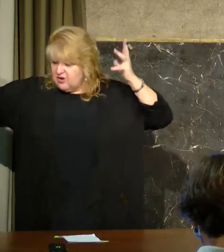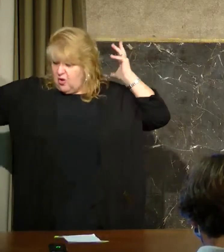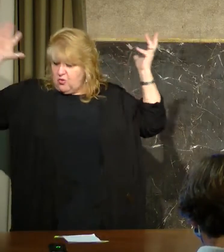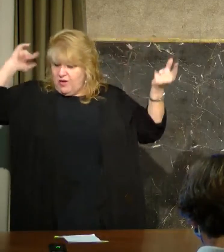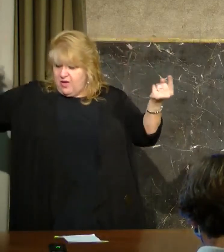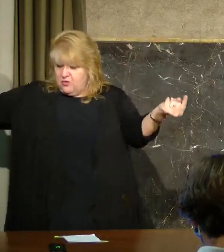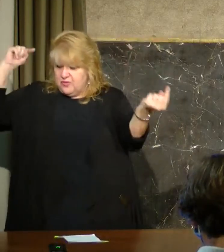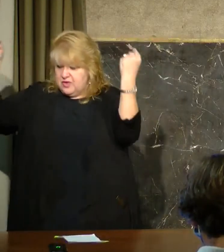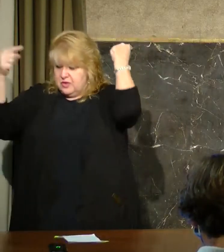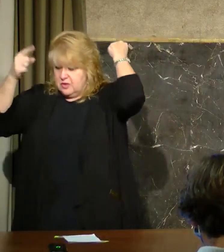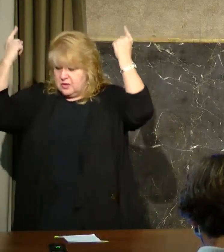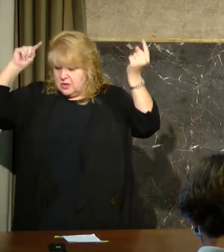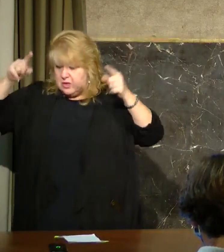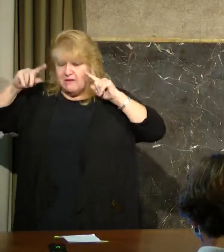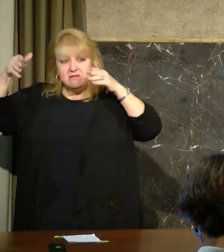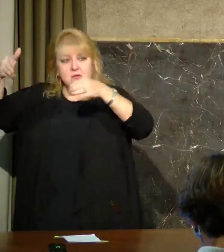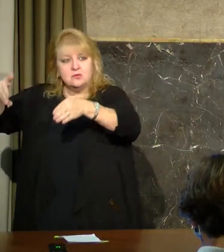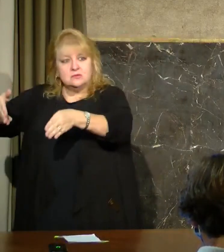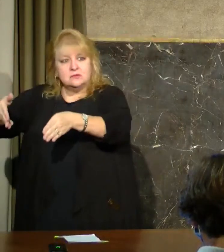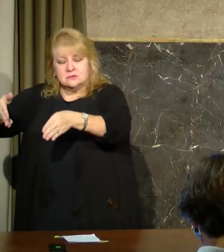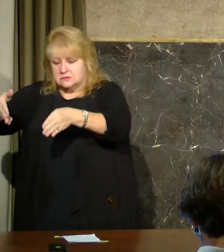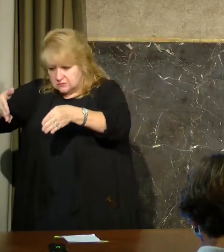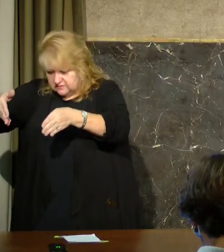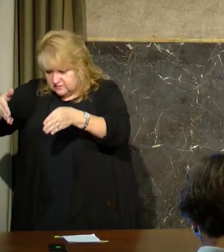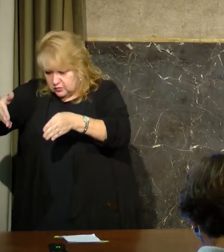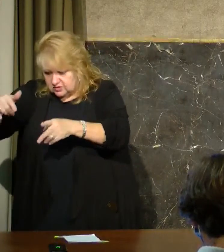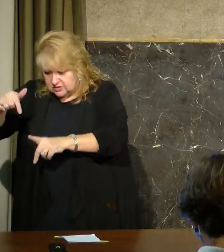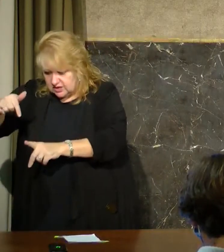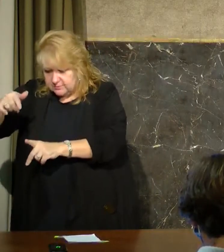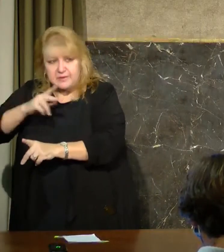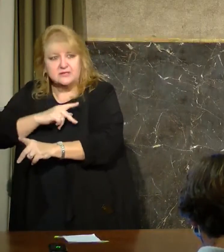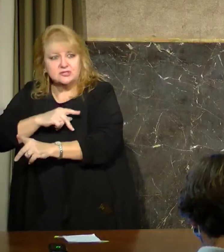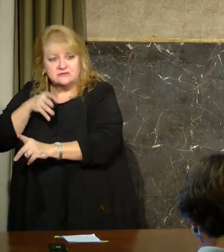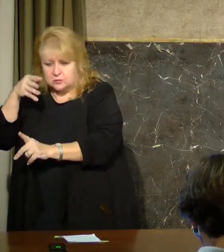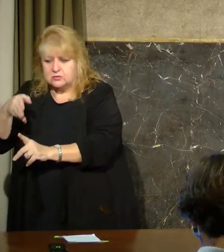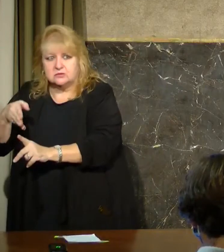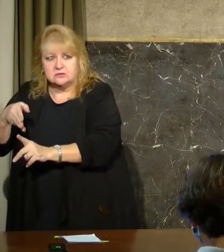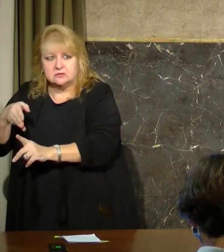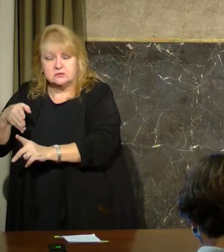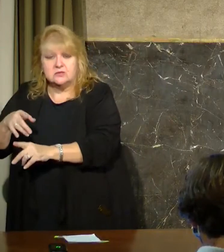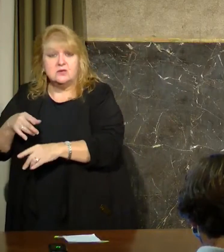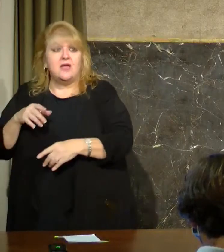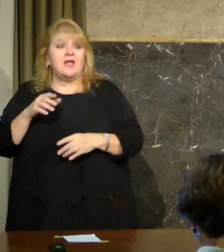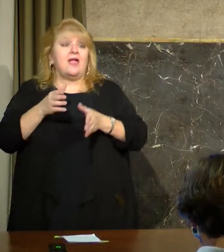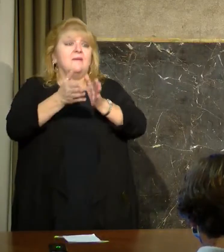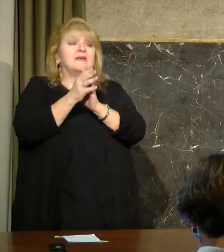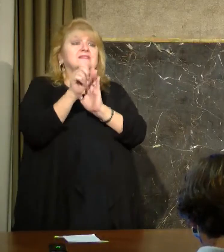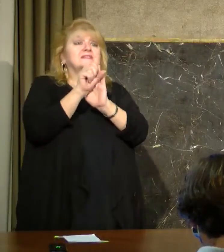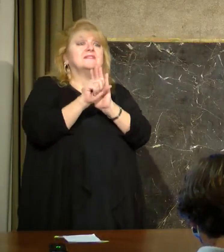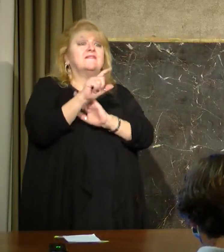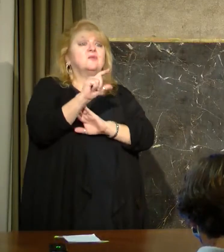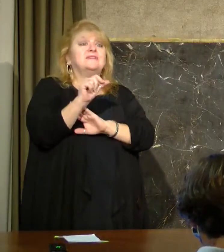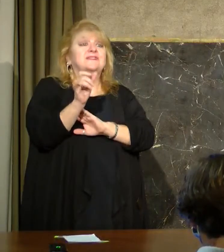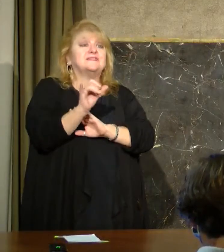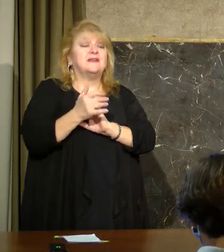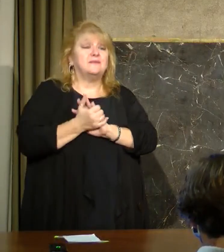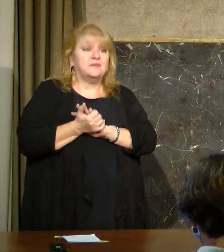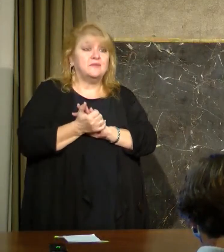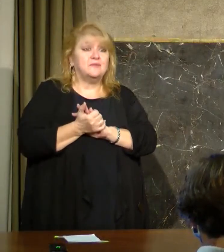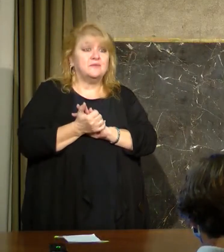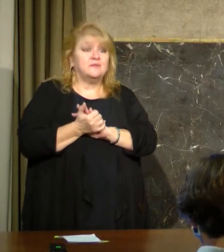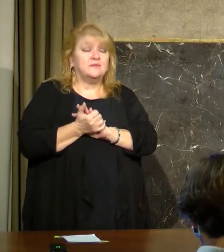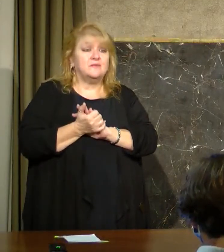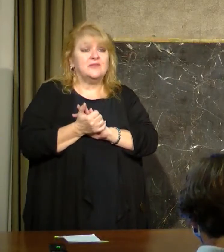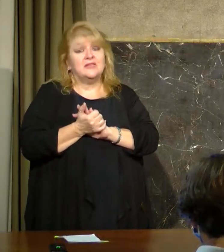And I'm going to ask the state of Louisiana to do that right now. There's a lot going on out there. And it's not just bad. We've got, like, the playoffs are